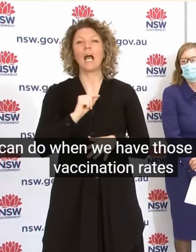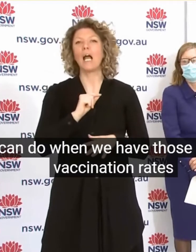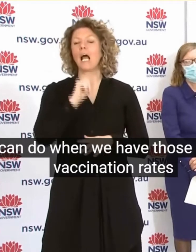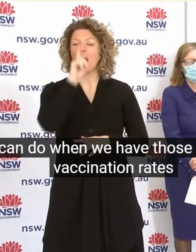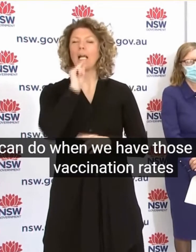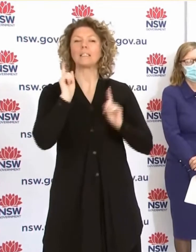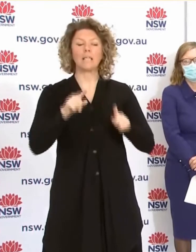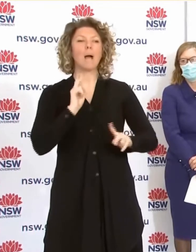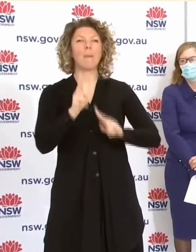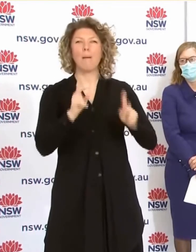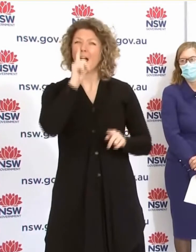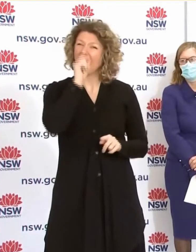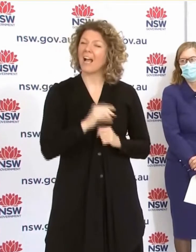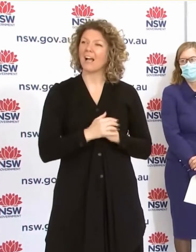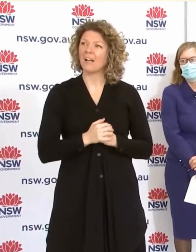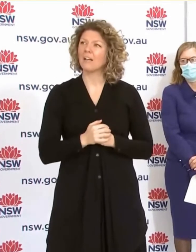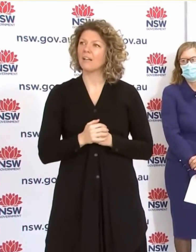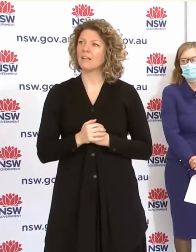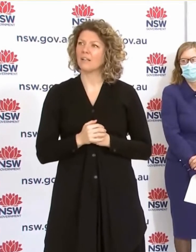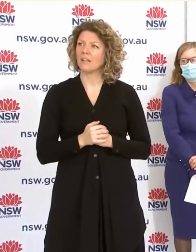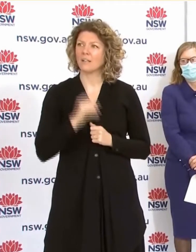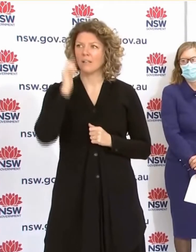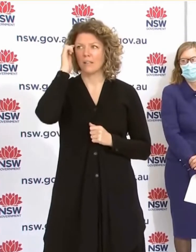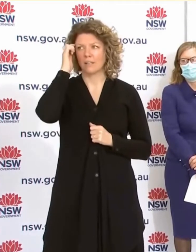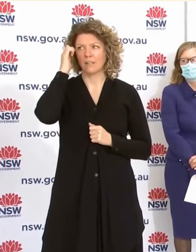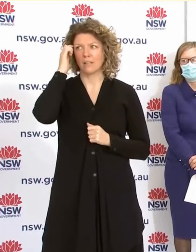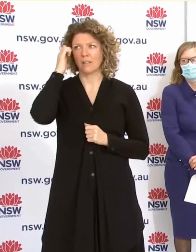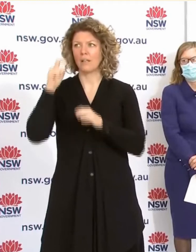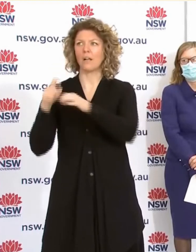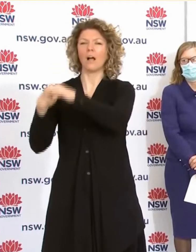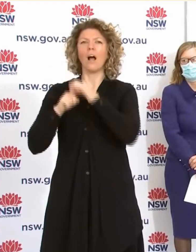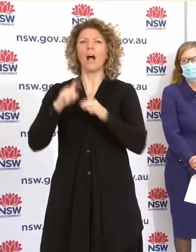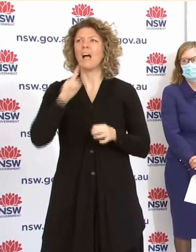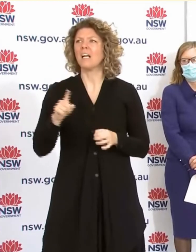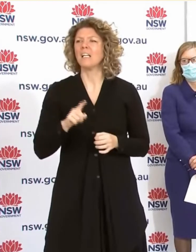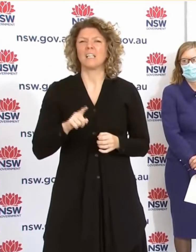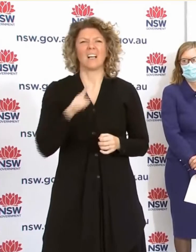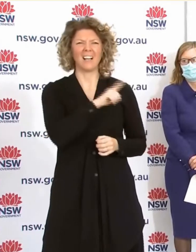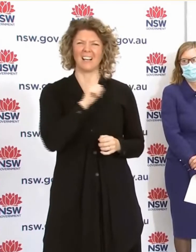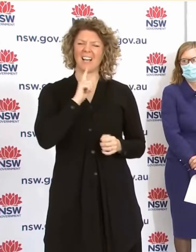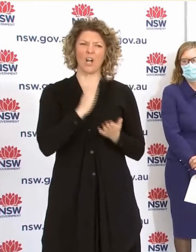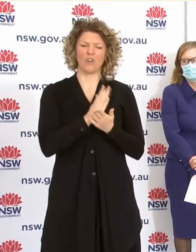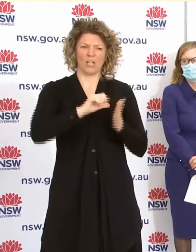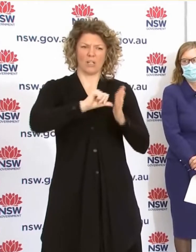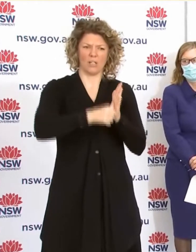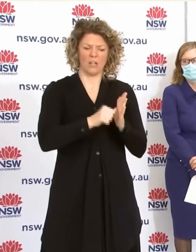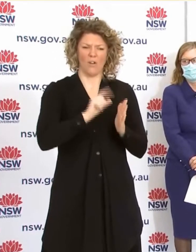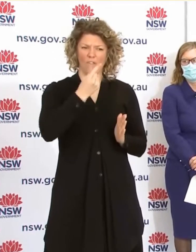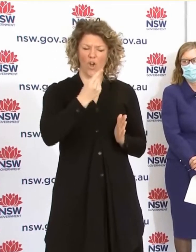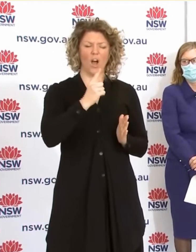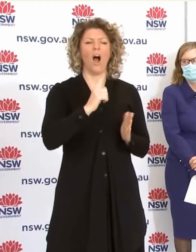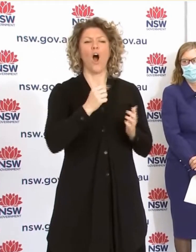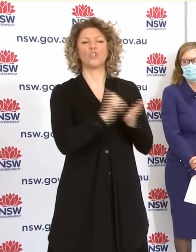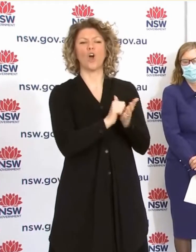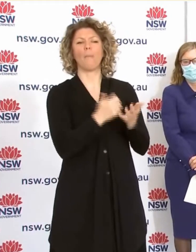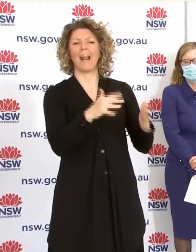Do You Expect People To Buy That Because You Have Been Kicking And Screaming Every Step Of The Way Here Lockdown Light With Non-essential Retail Allowed To Open And